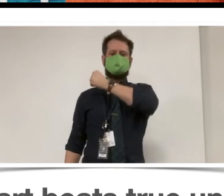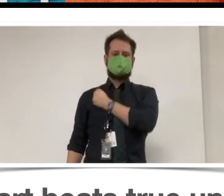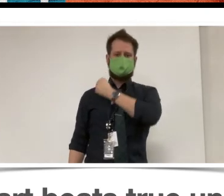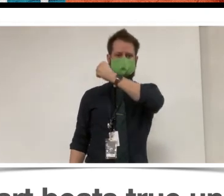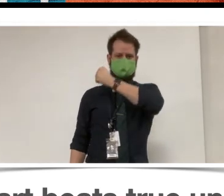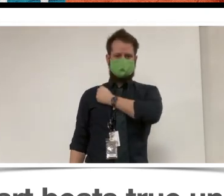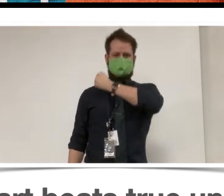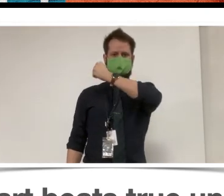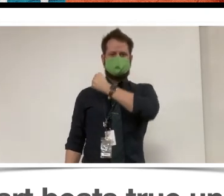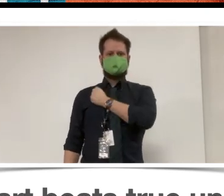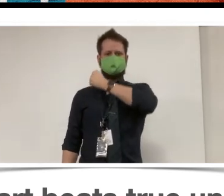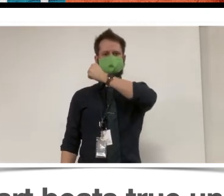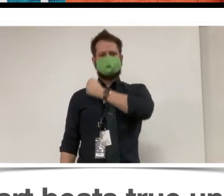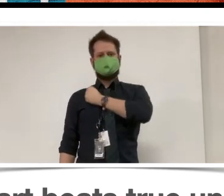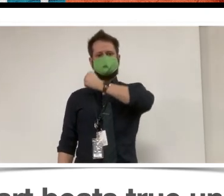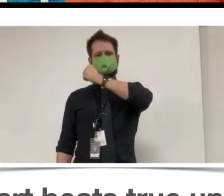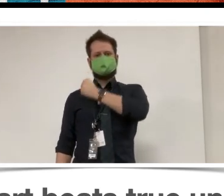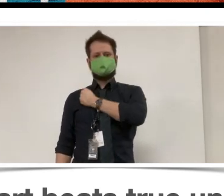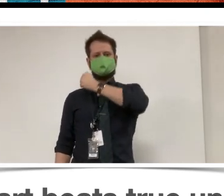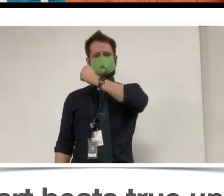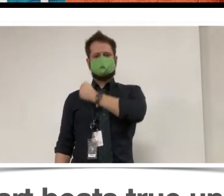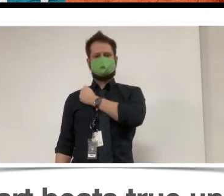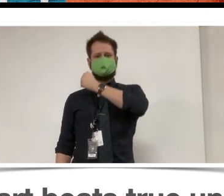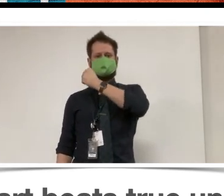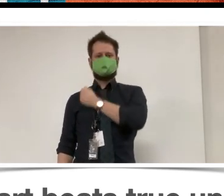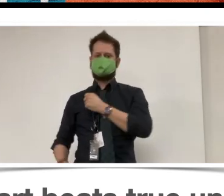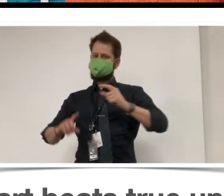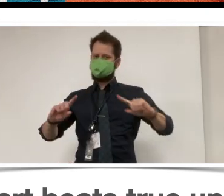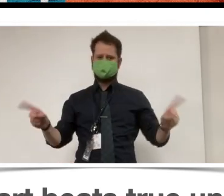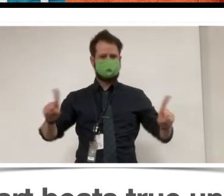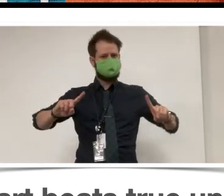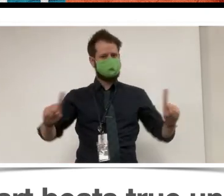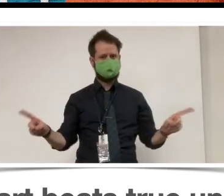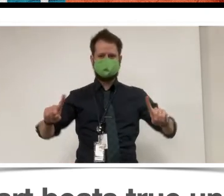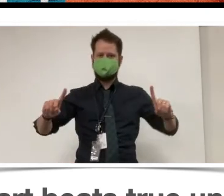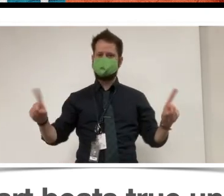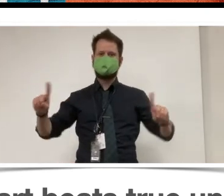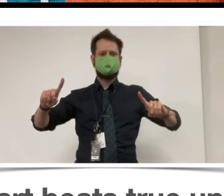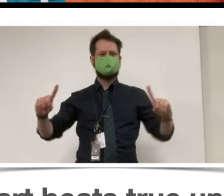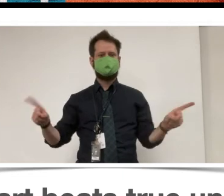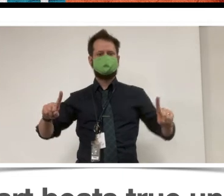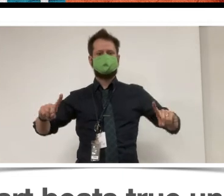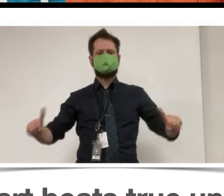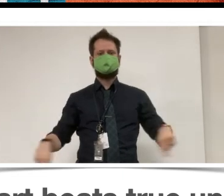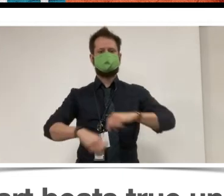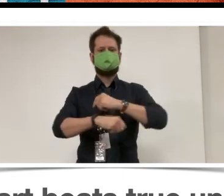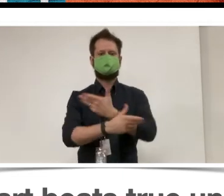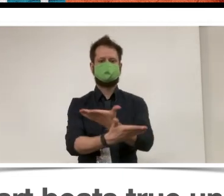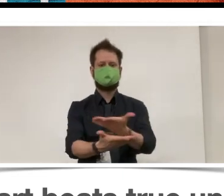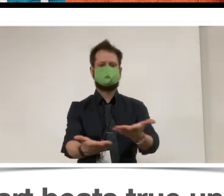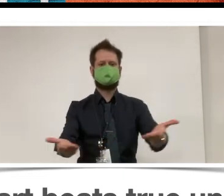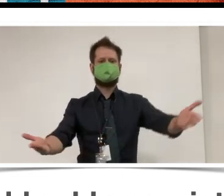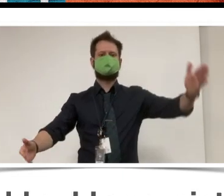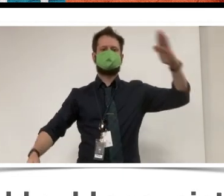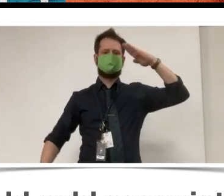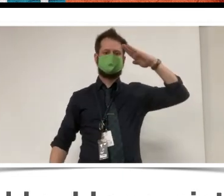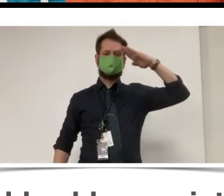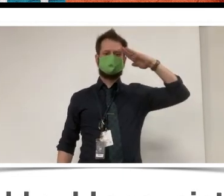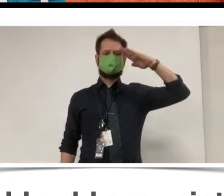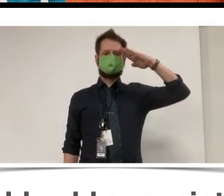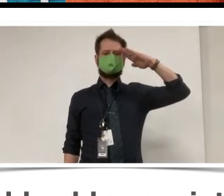Every heart beats true under red, white, and blue, where there's never a boast or brag.